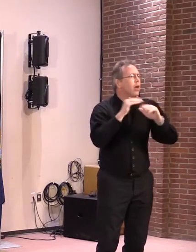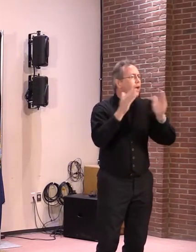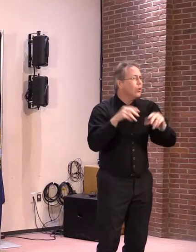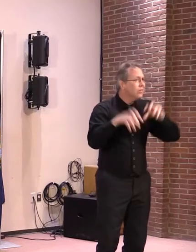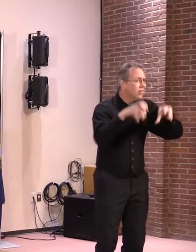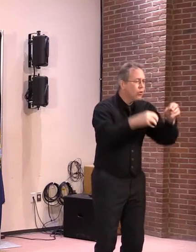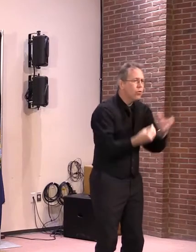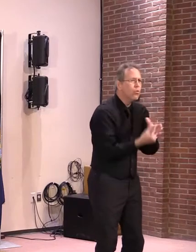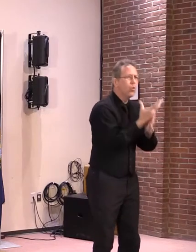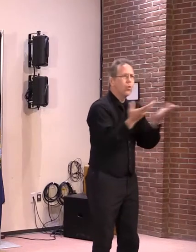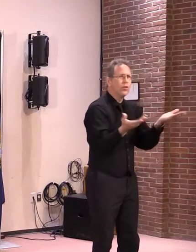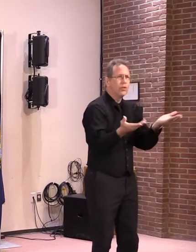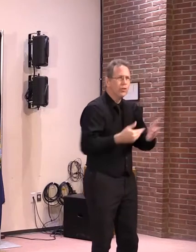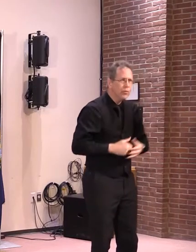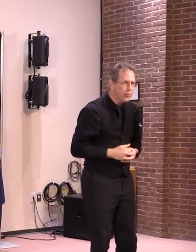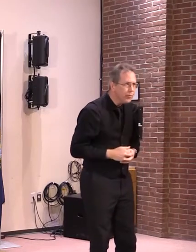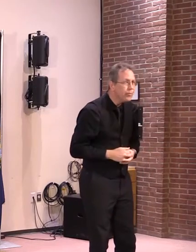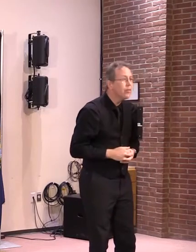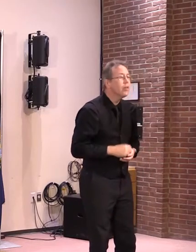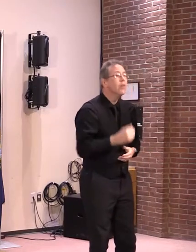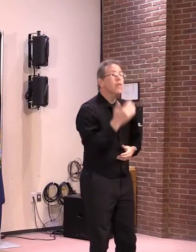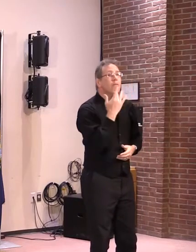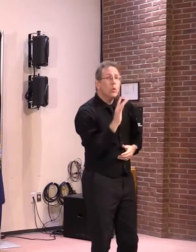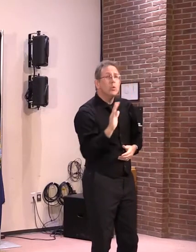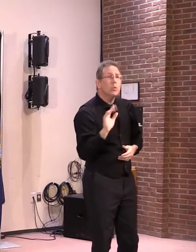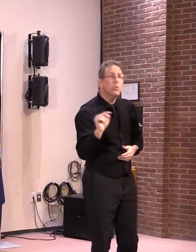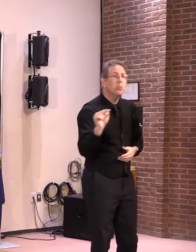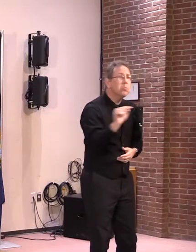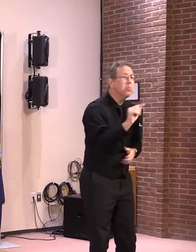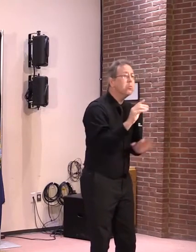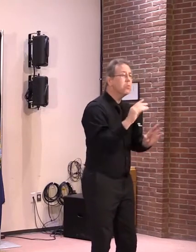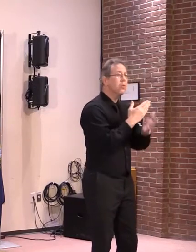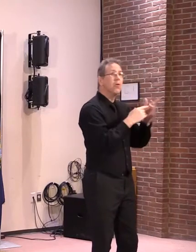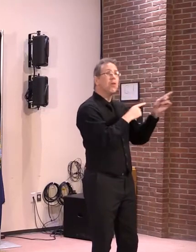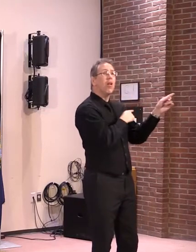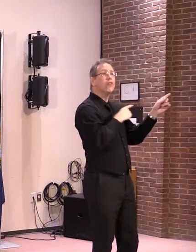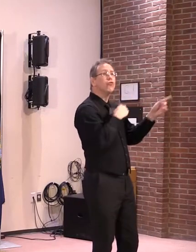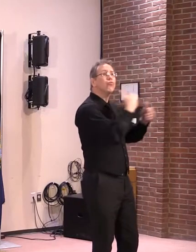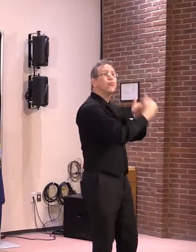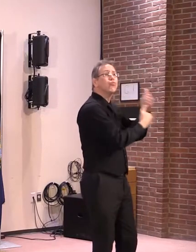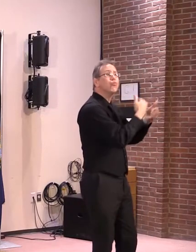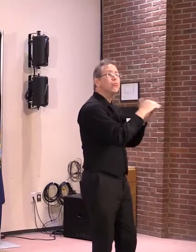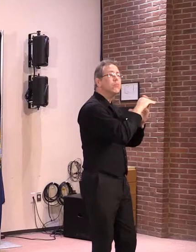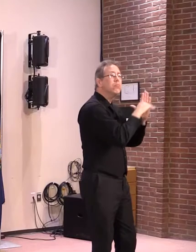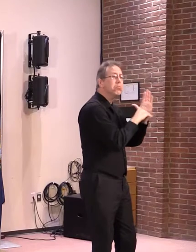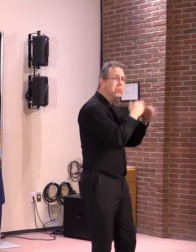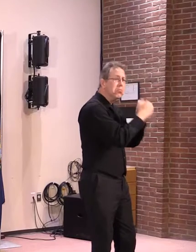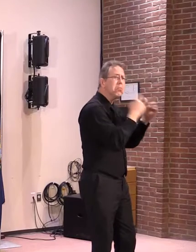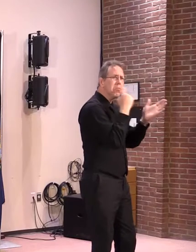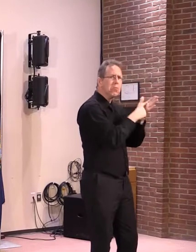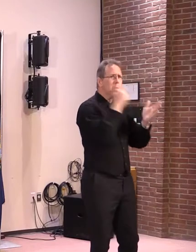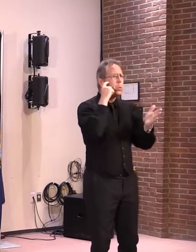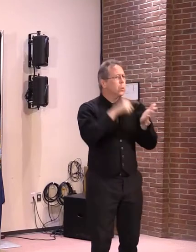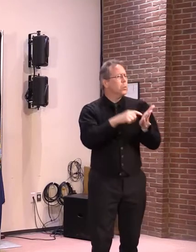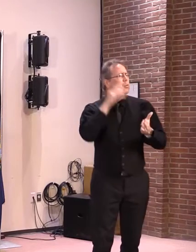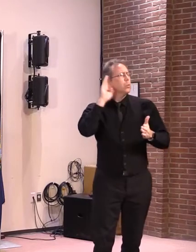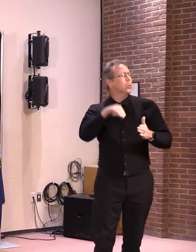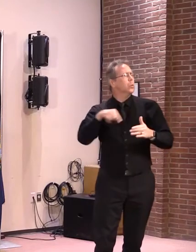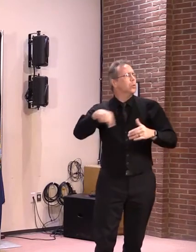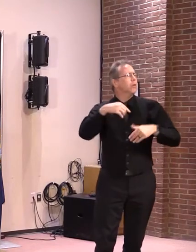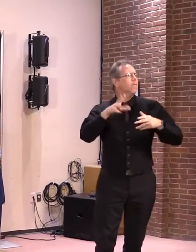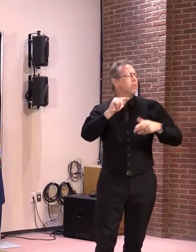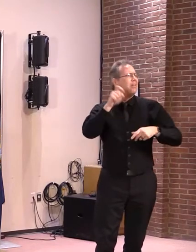Fortunately, for the most part, legislators also acknowledge the need. But there's an important piece of this